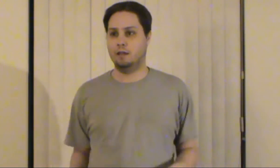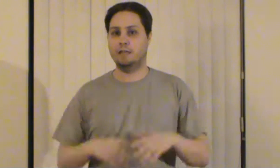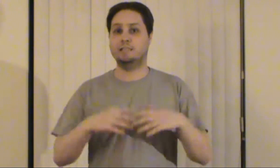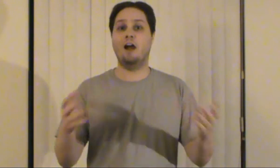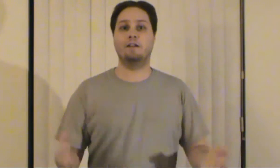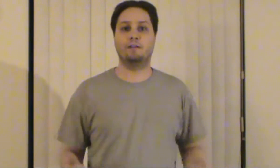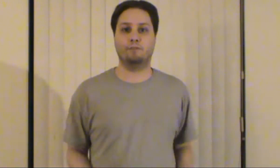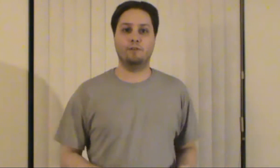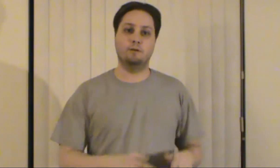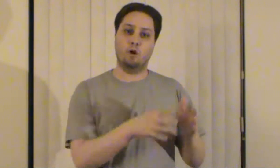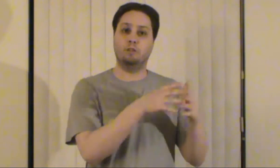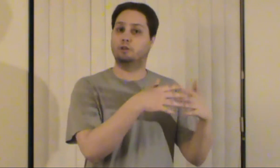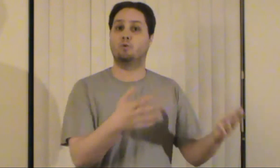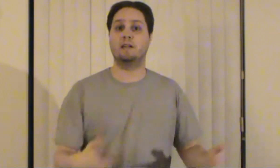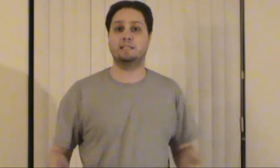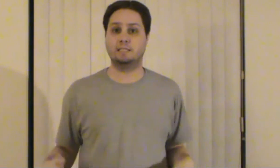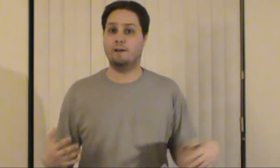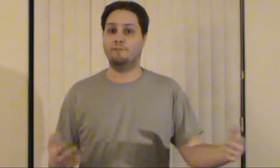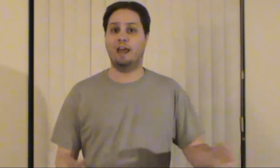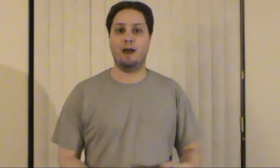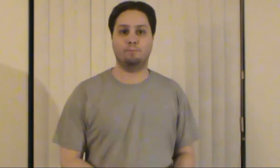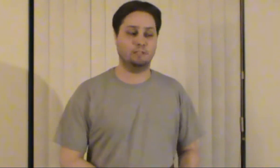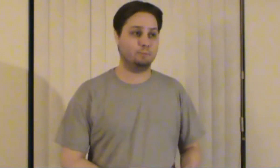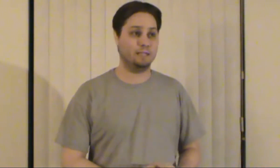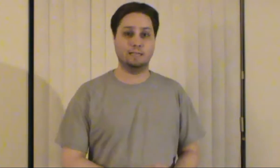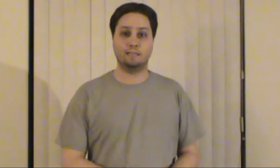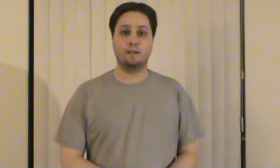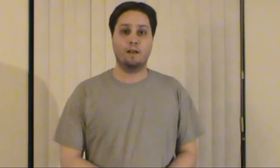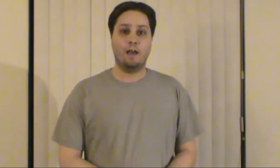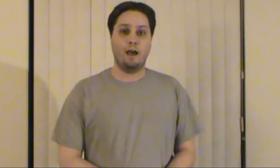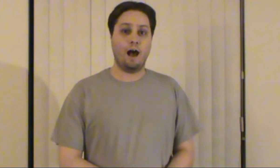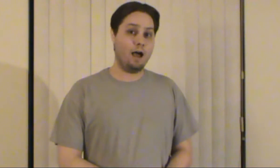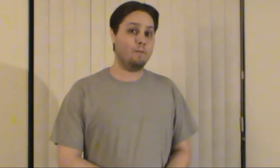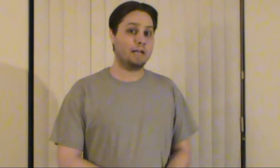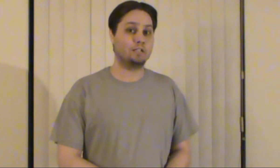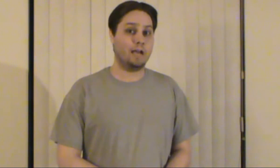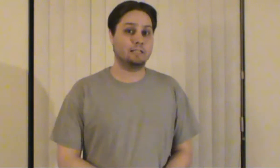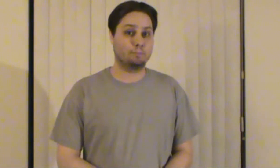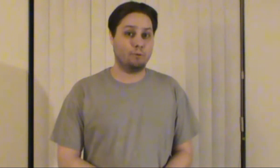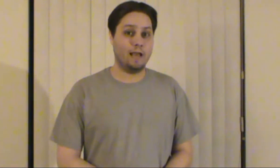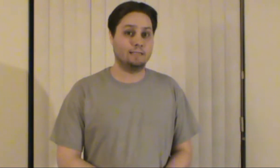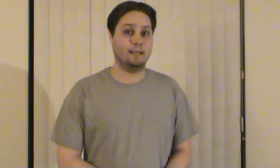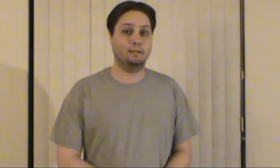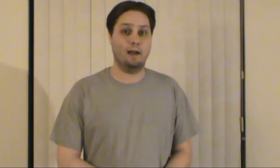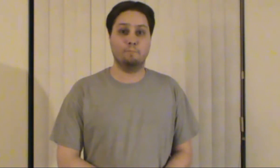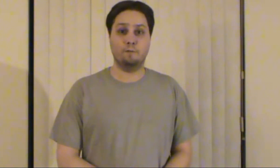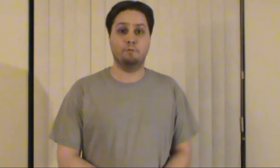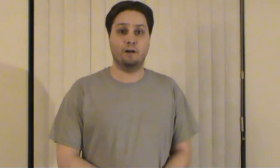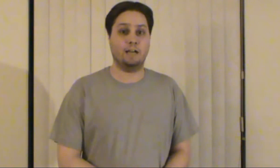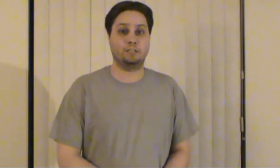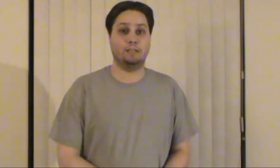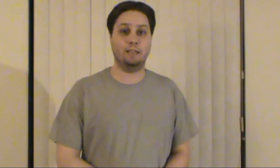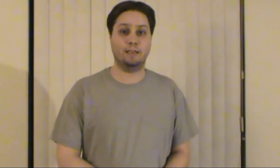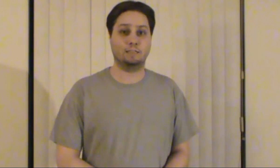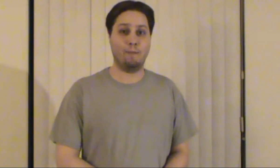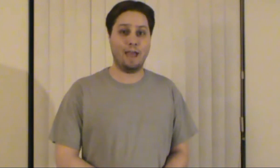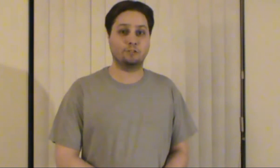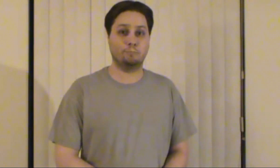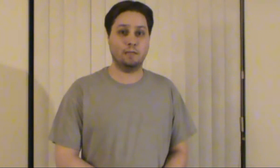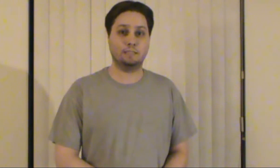entirety of the film, or all the crazy stuff that happens, because I'm actually kind of surprised that a lot of people actually think it's a masterpiece,